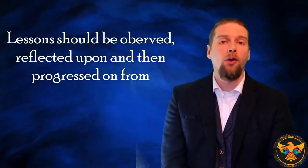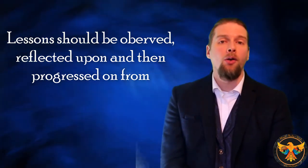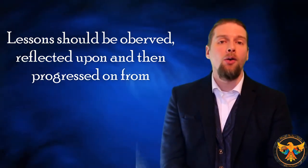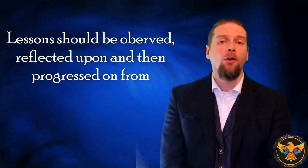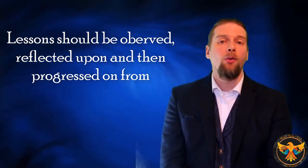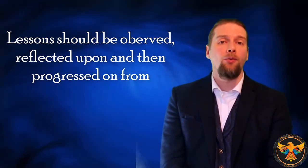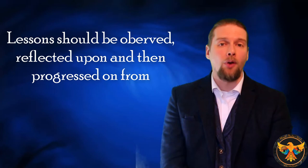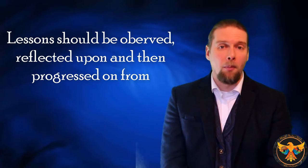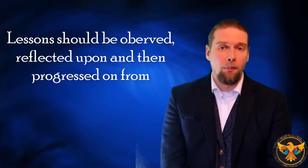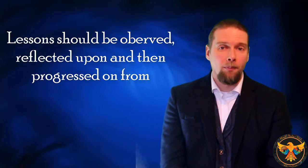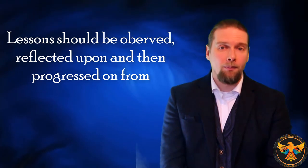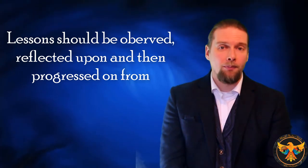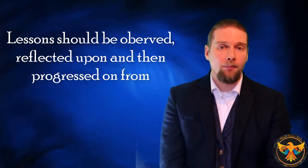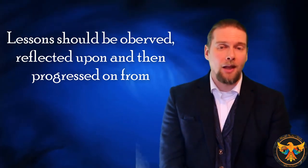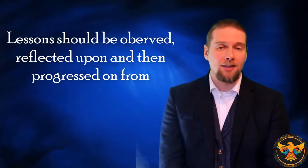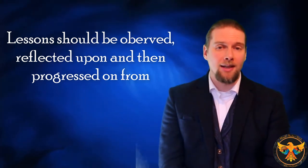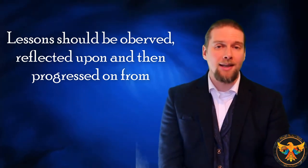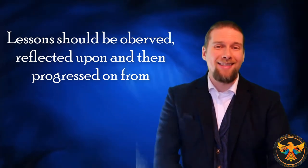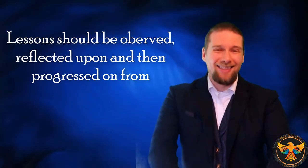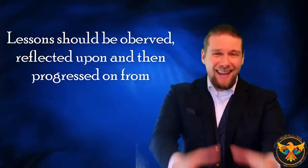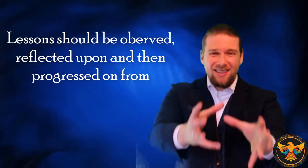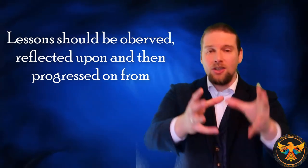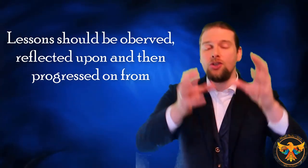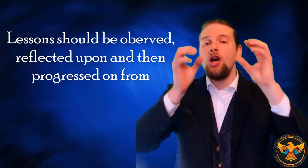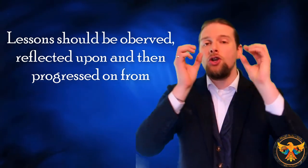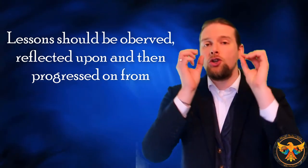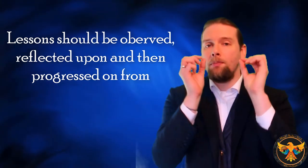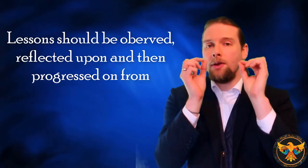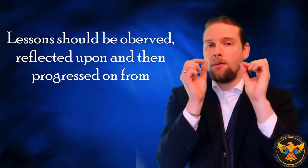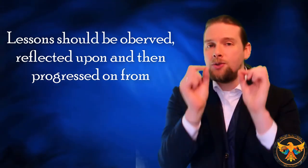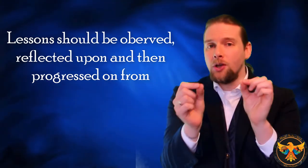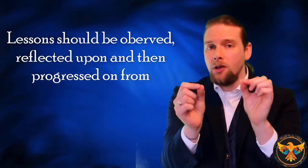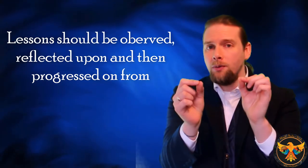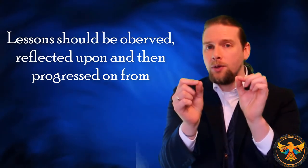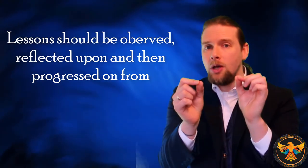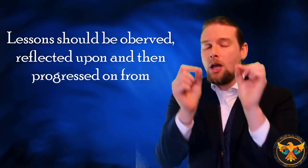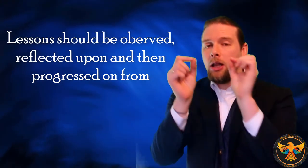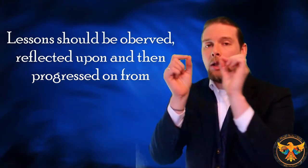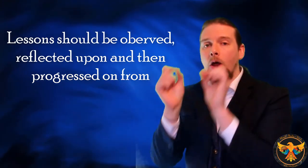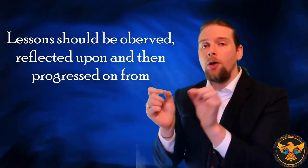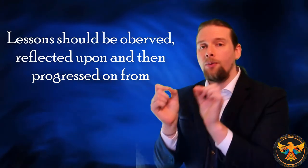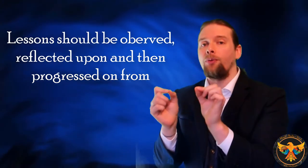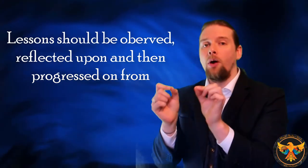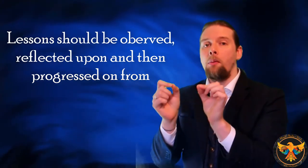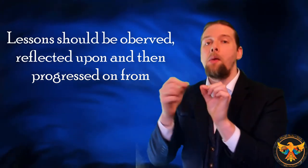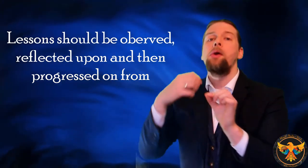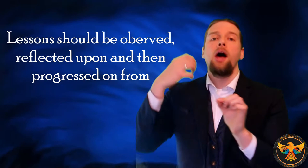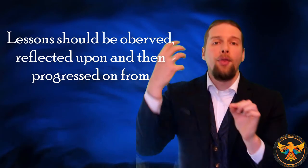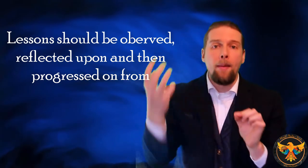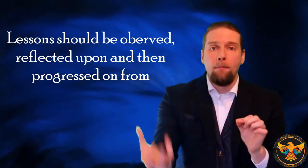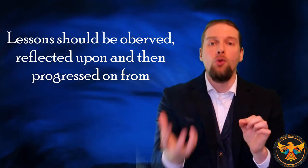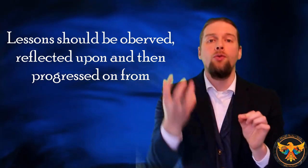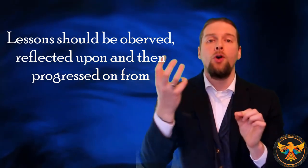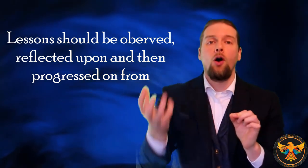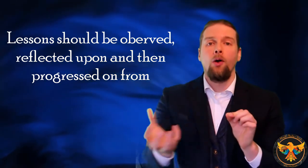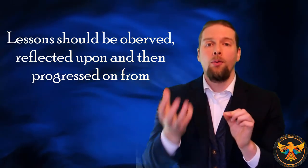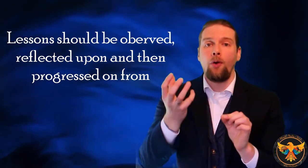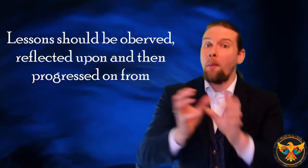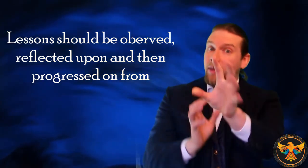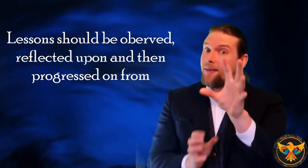from. I'll say that again. Lessons should be observed, learnt from, and then moved on from. And, in